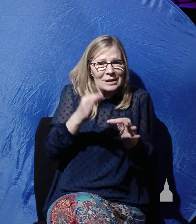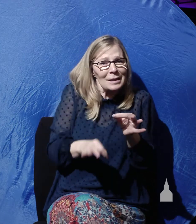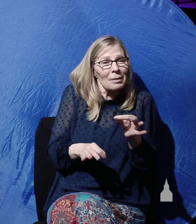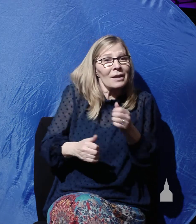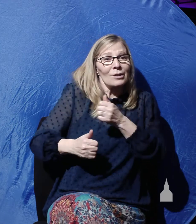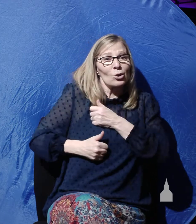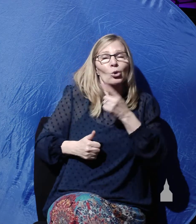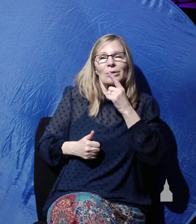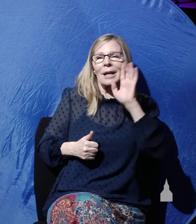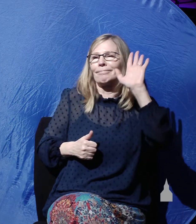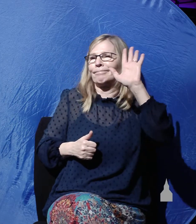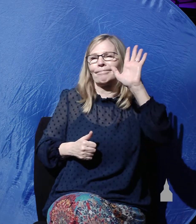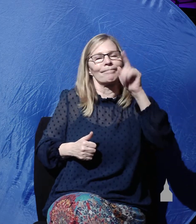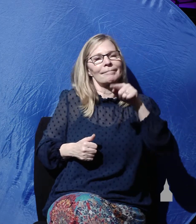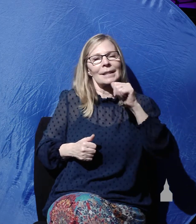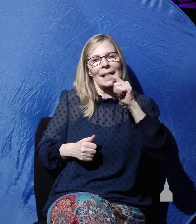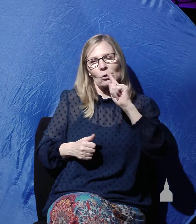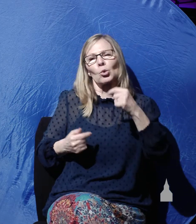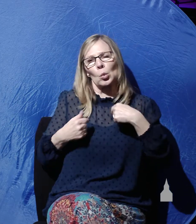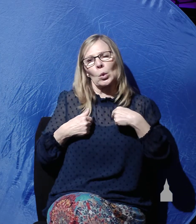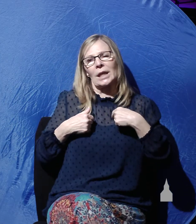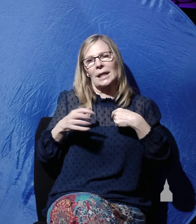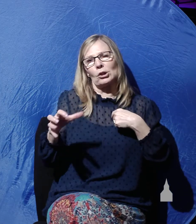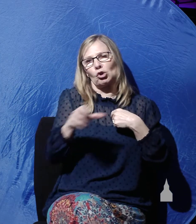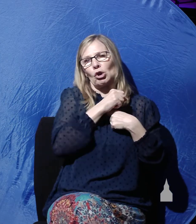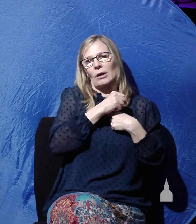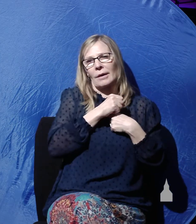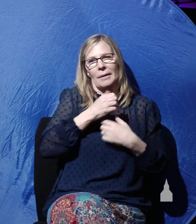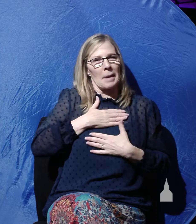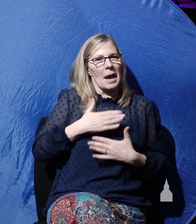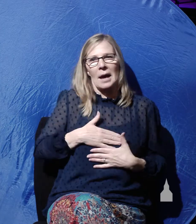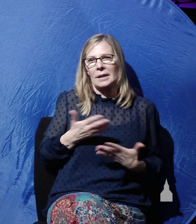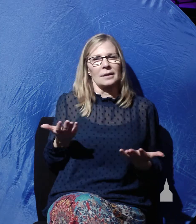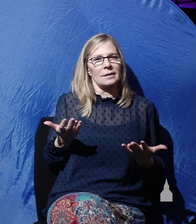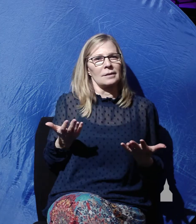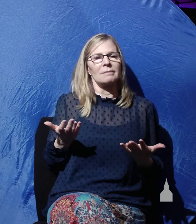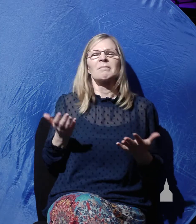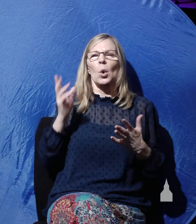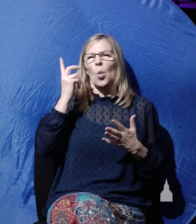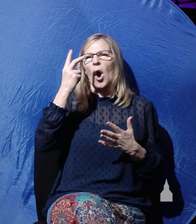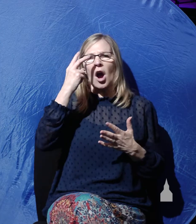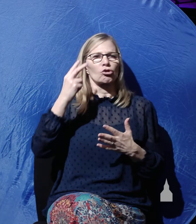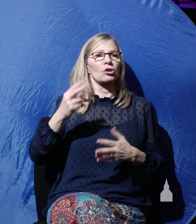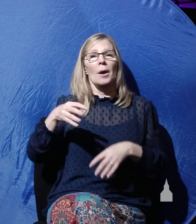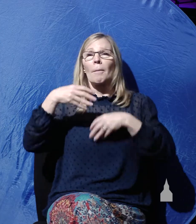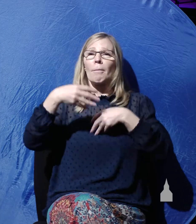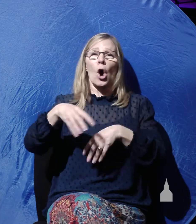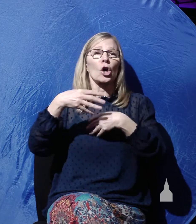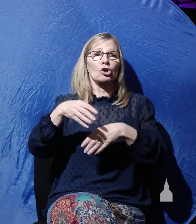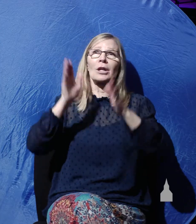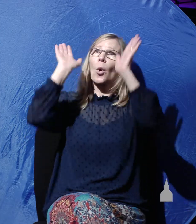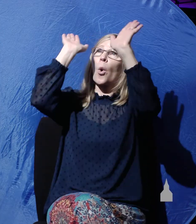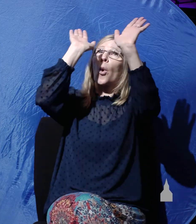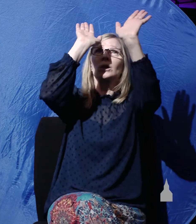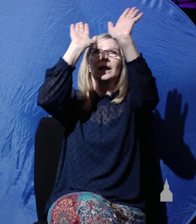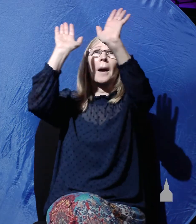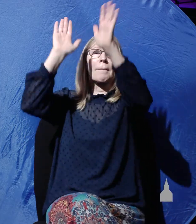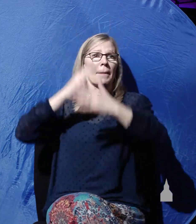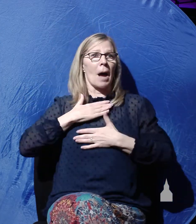to squash such apparent nonsense by marching into Jerusalem, holding up the body of Jesus, saying it's not true.